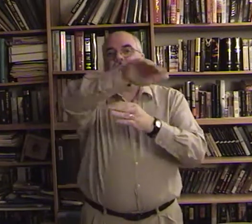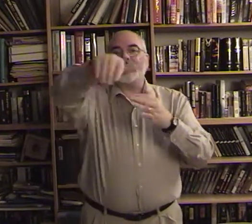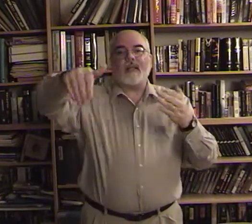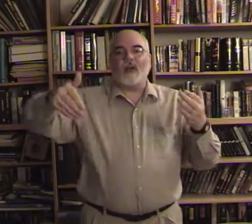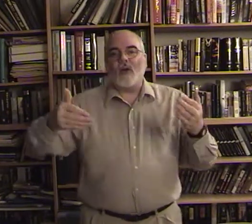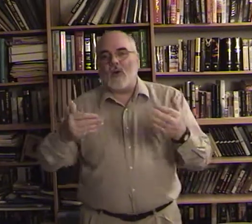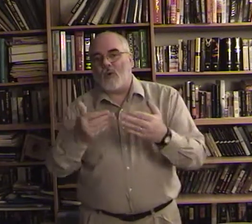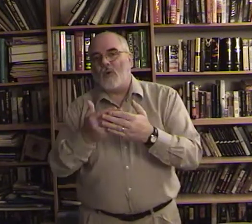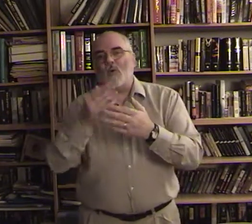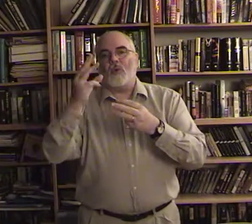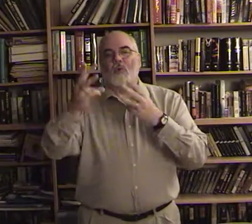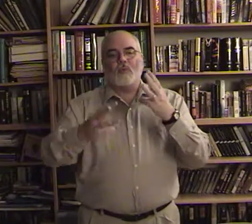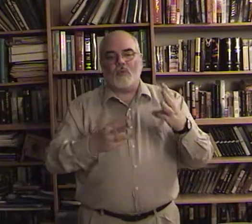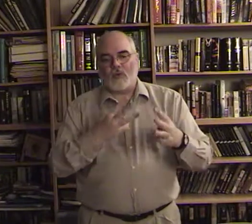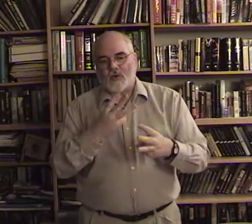can decide a whole world